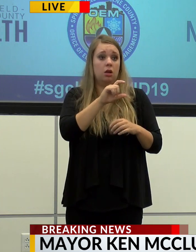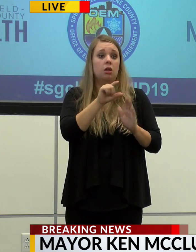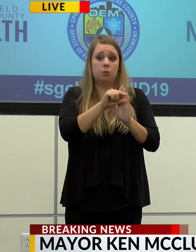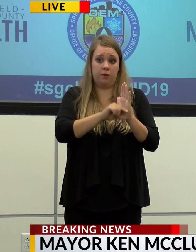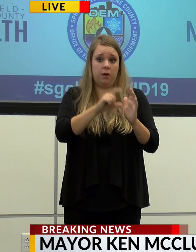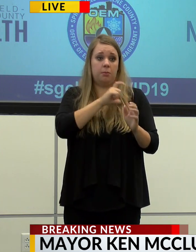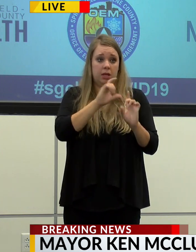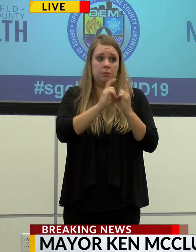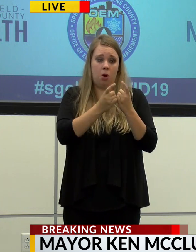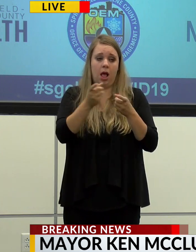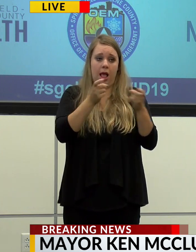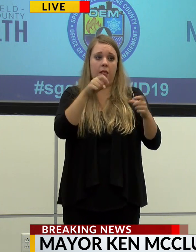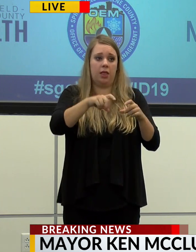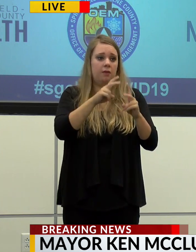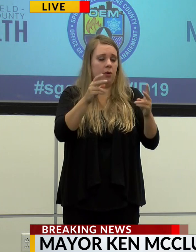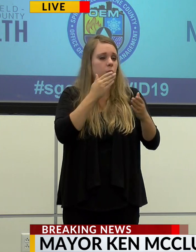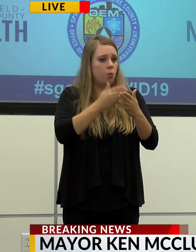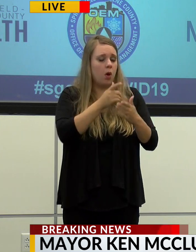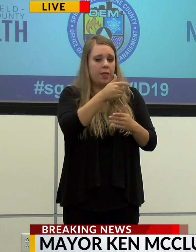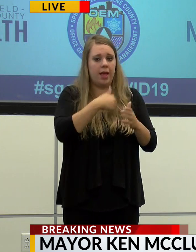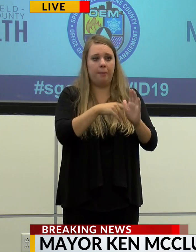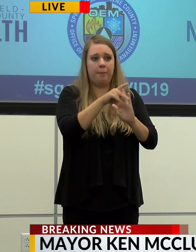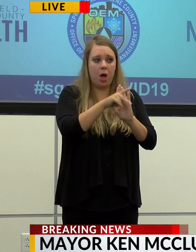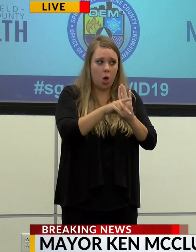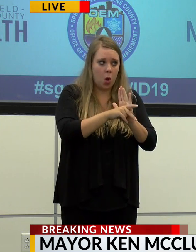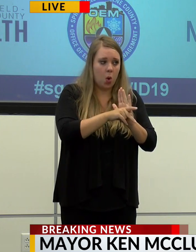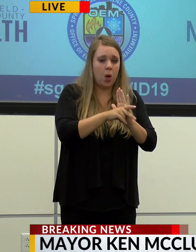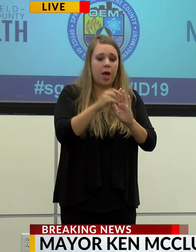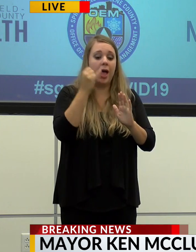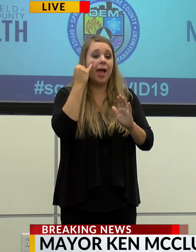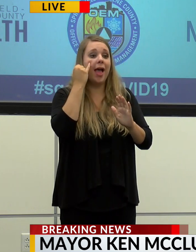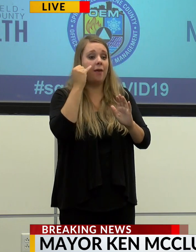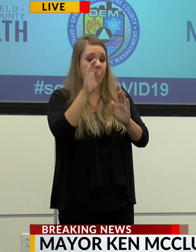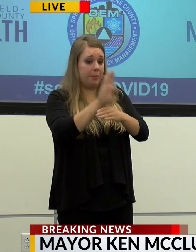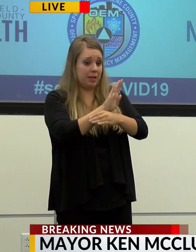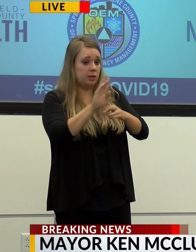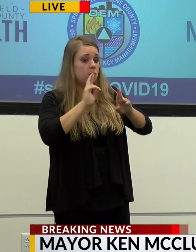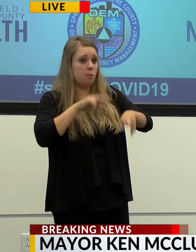this very well. They've got a protocol in place where if a business reports,